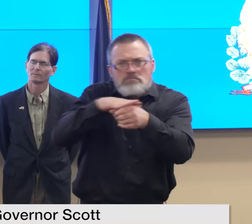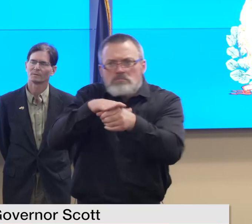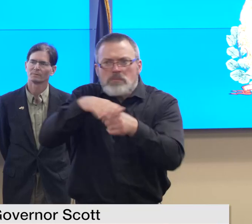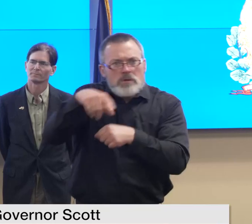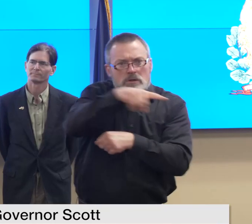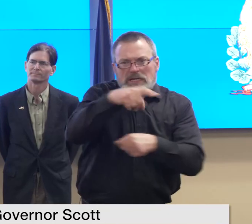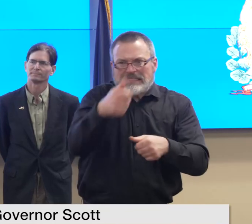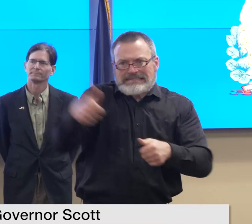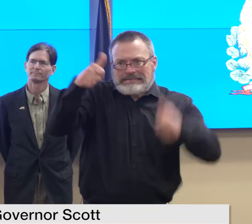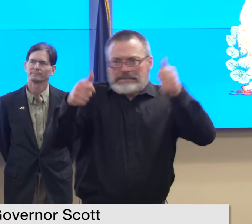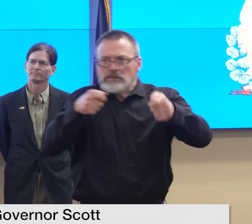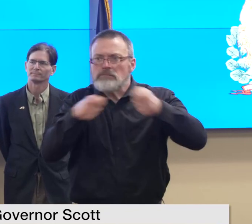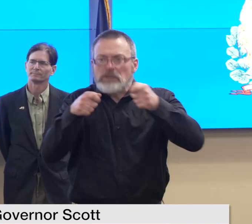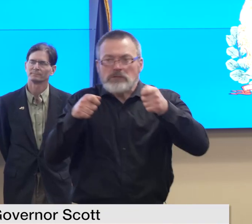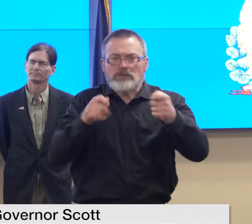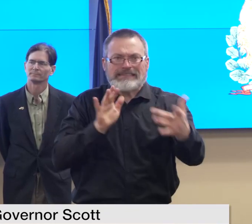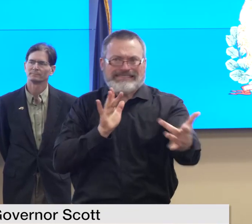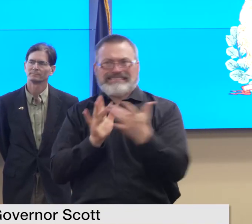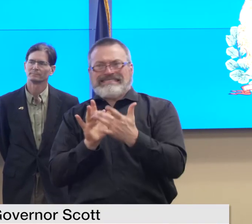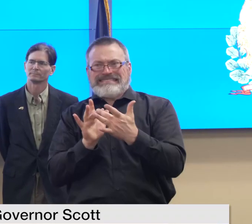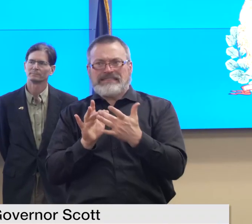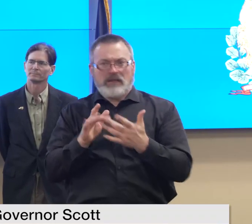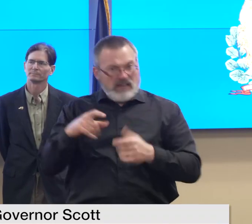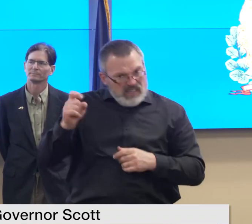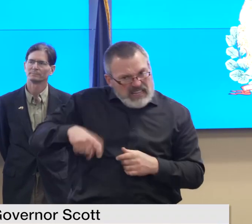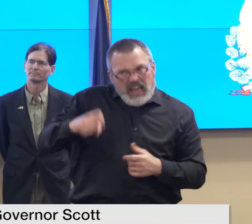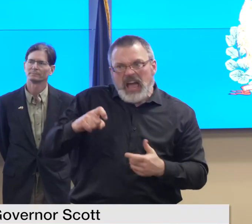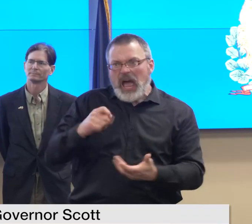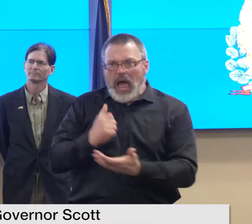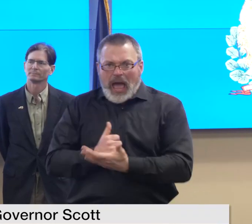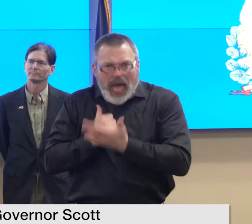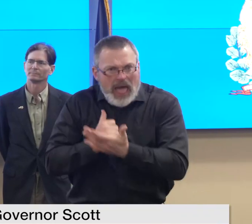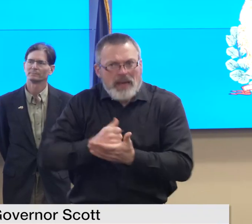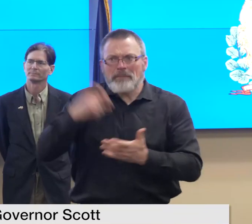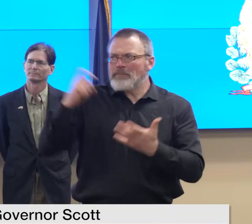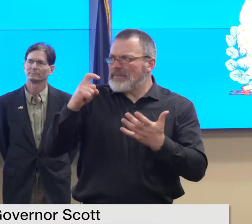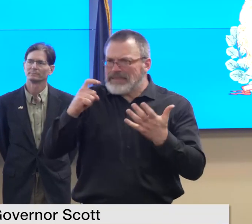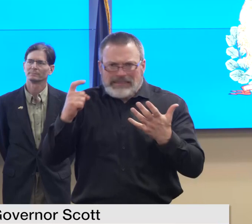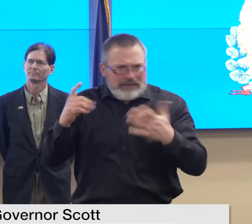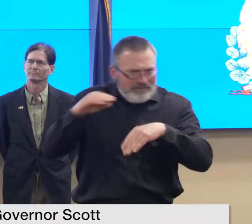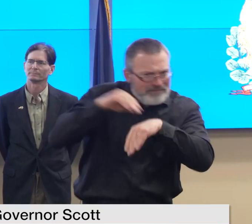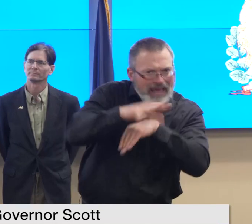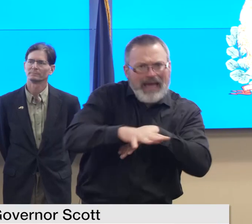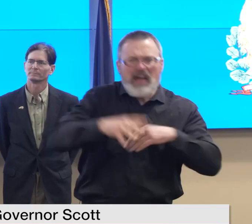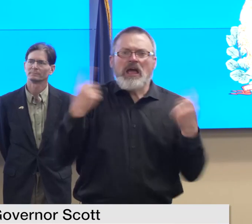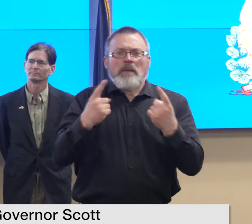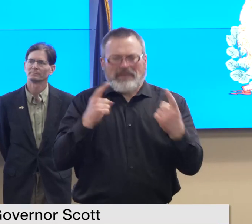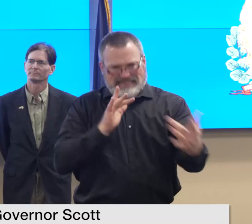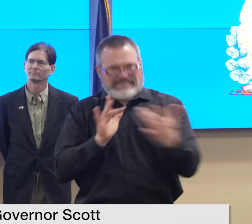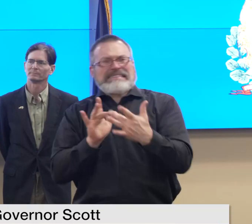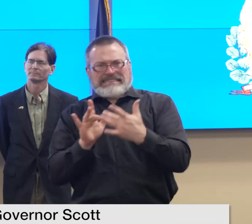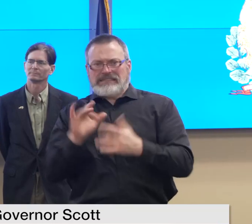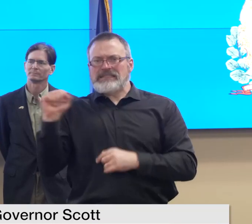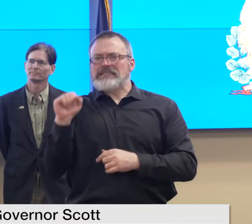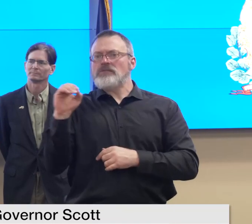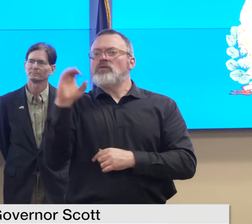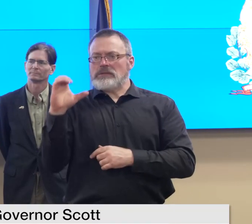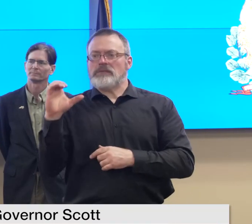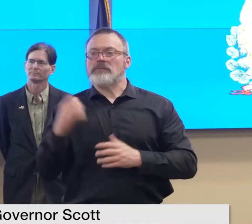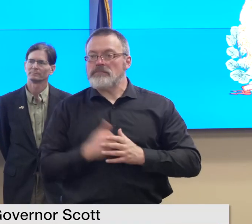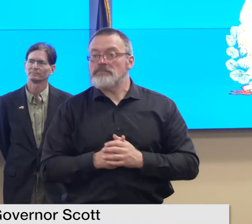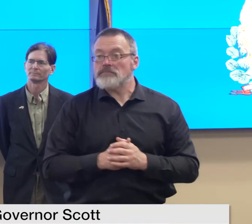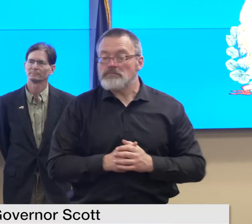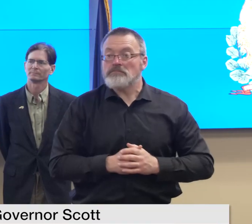to reach out when needs exceed local capacity requests from the field have slowed down